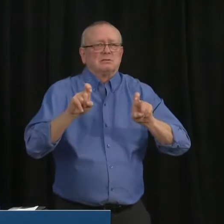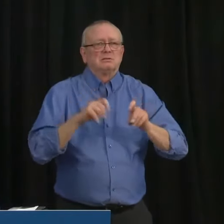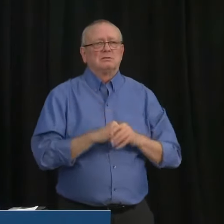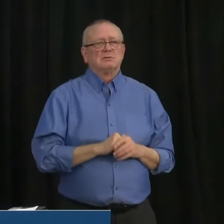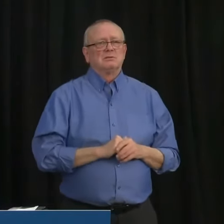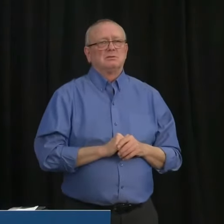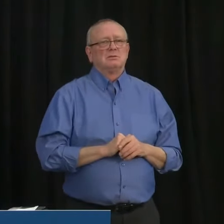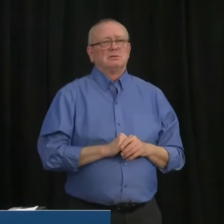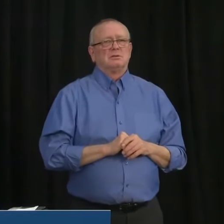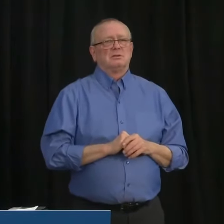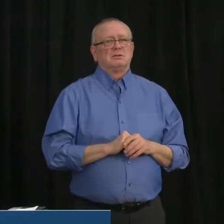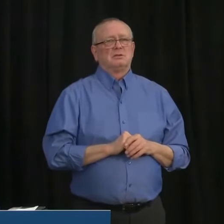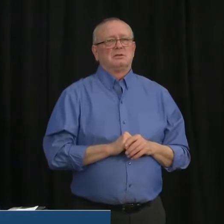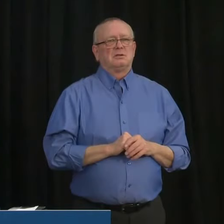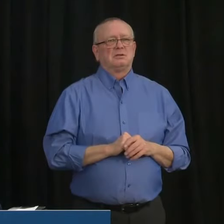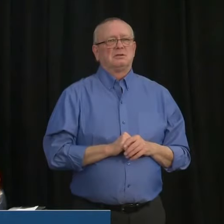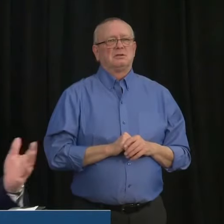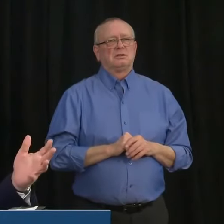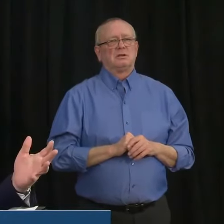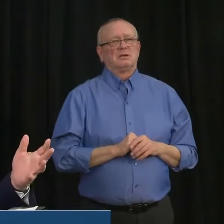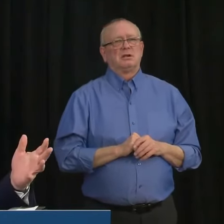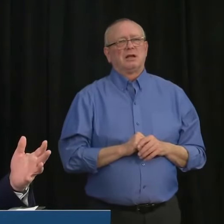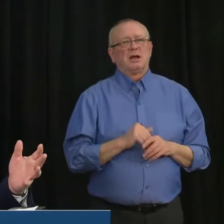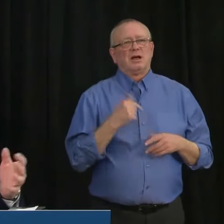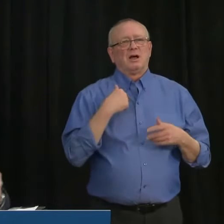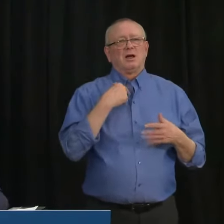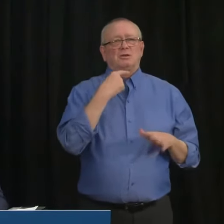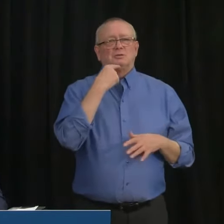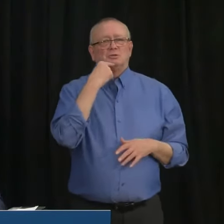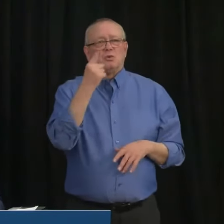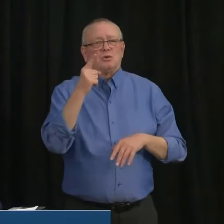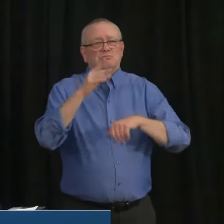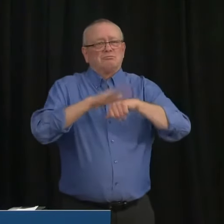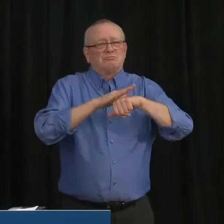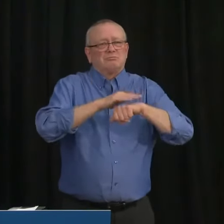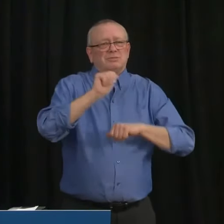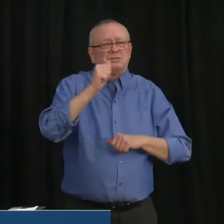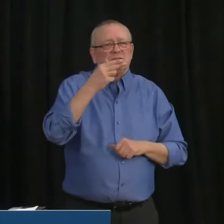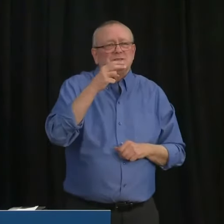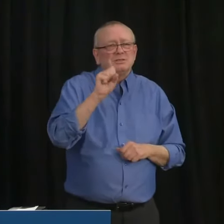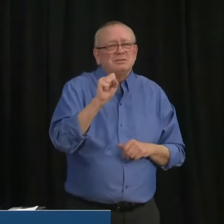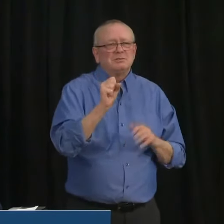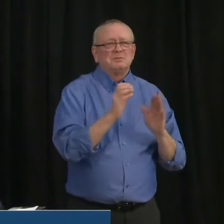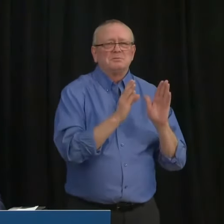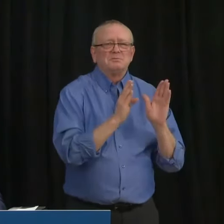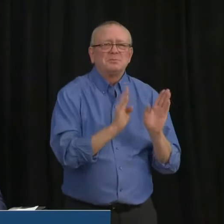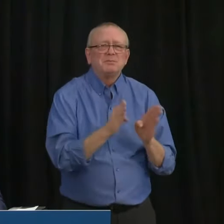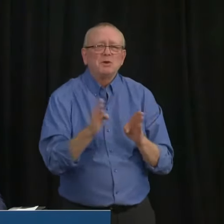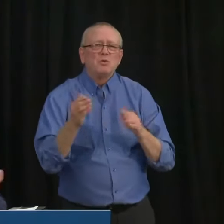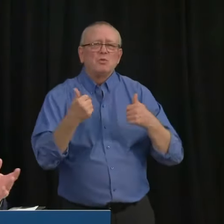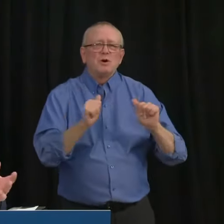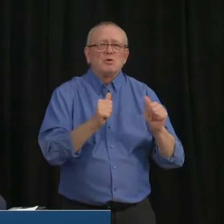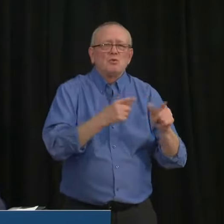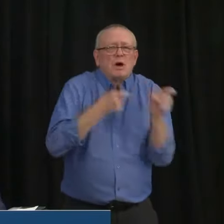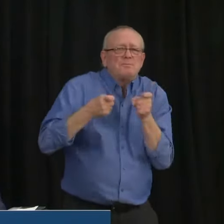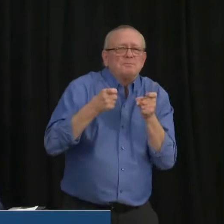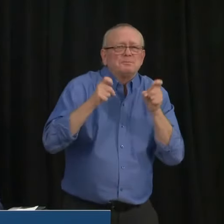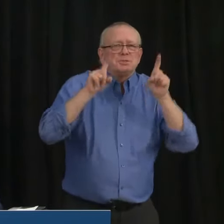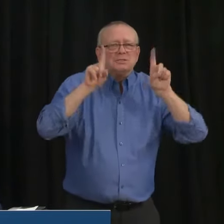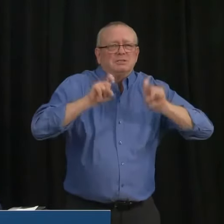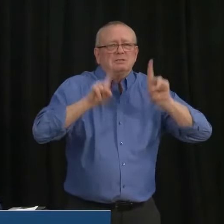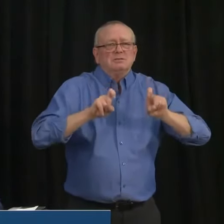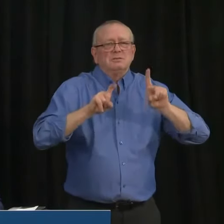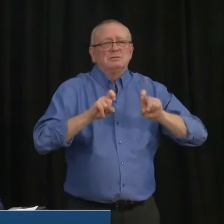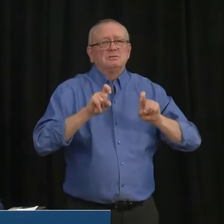Alberta Health to prepare for the rollout of rapid tests that had been approved by the U.S. FDA, the